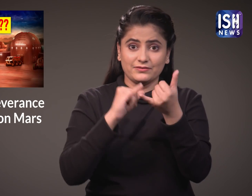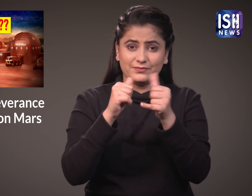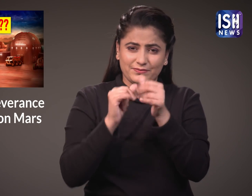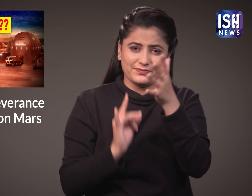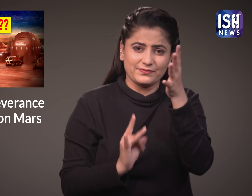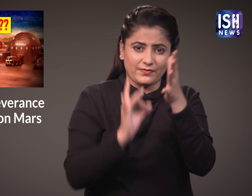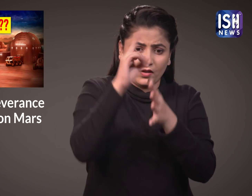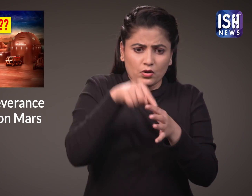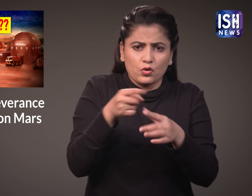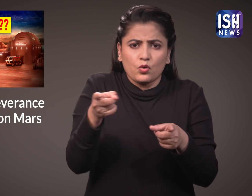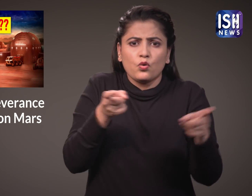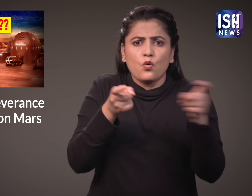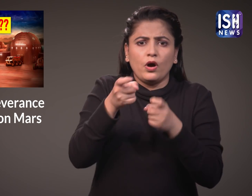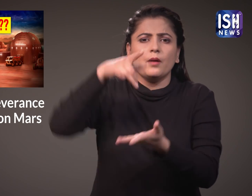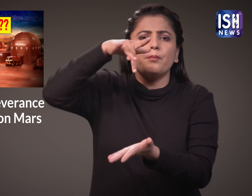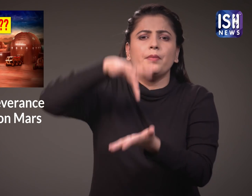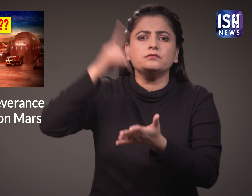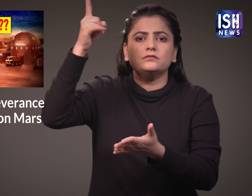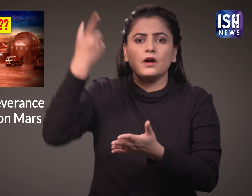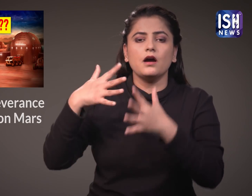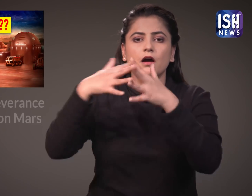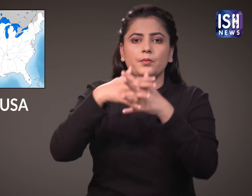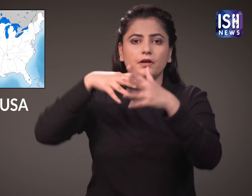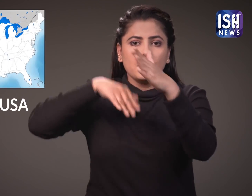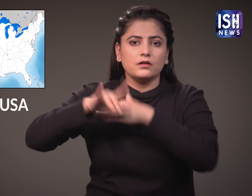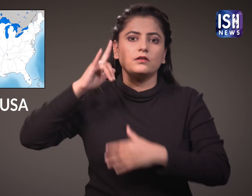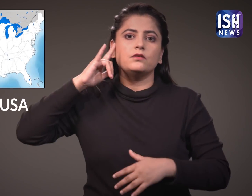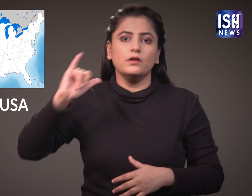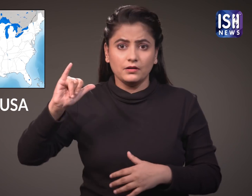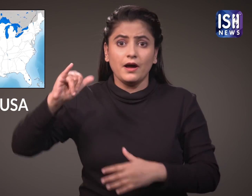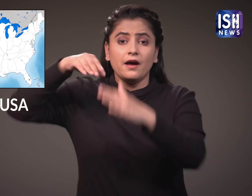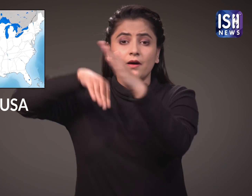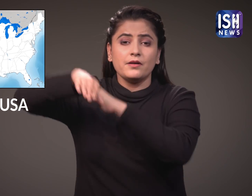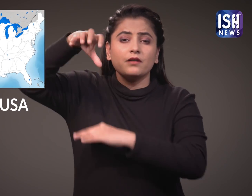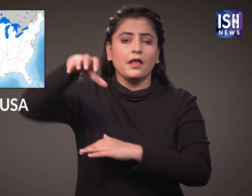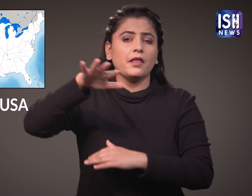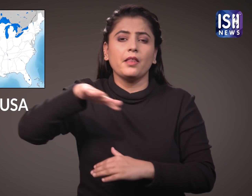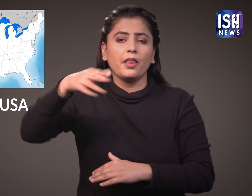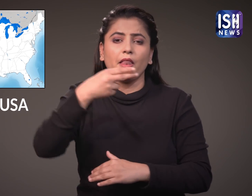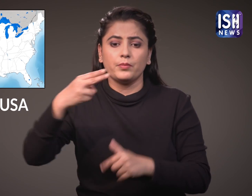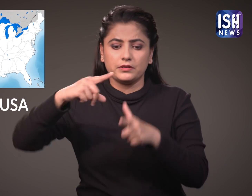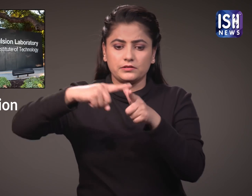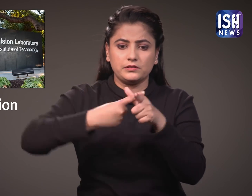It was being controlled by NASA's Jet Propulsion Laboratory in California, USA.